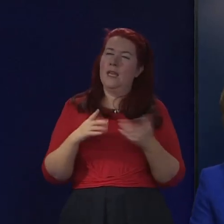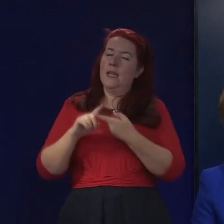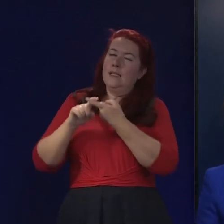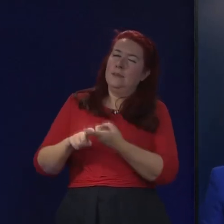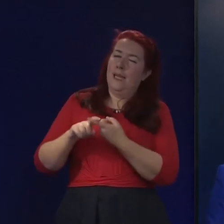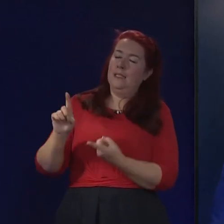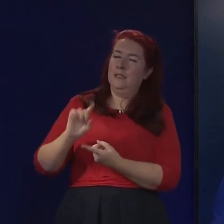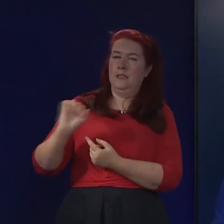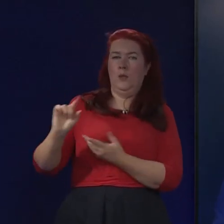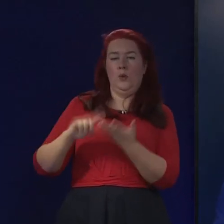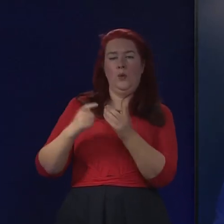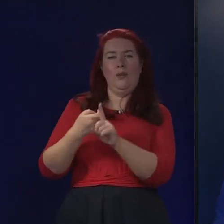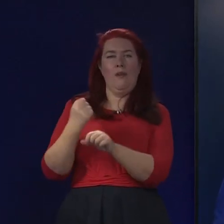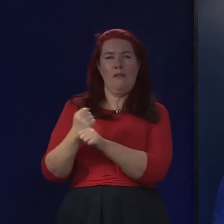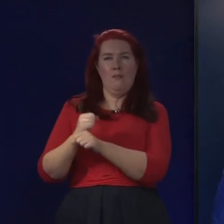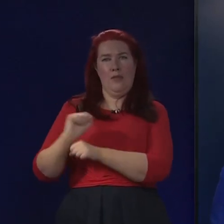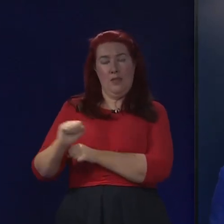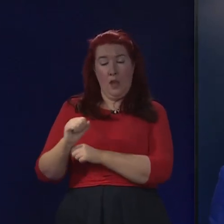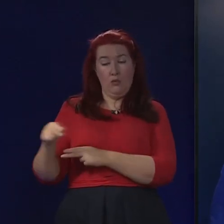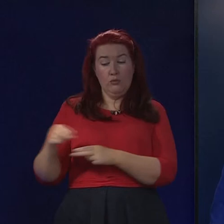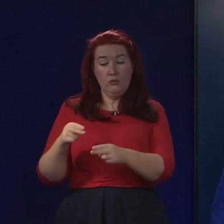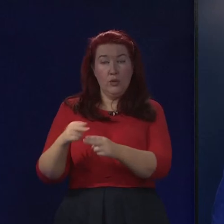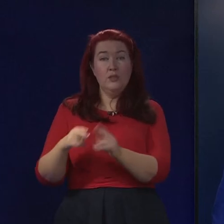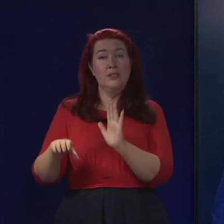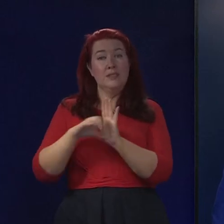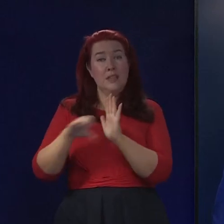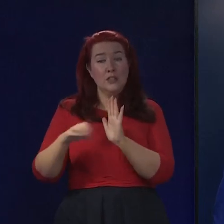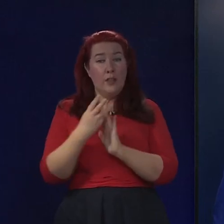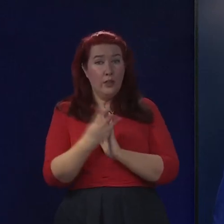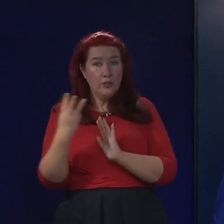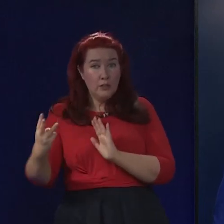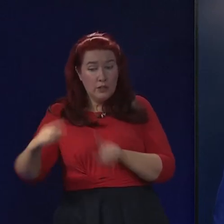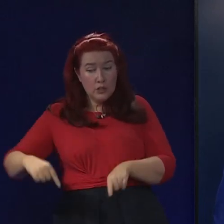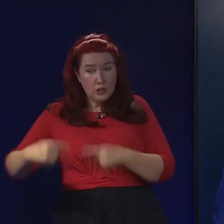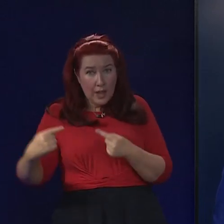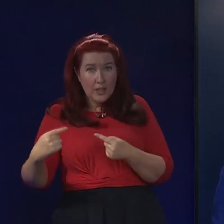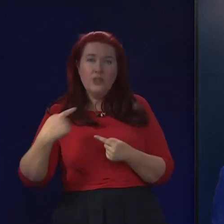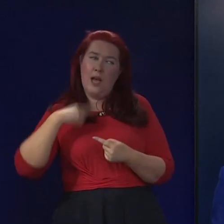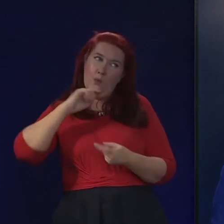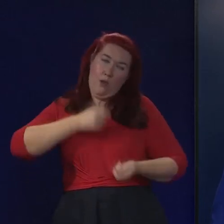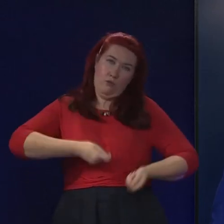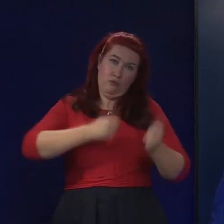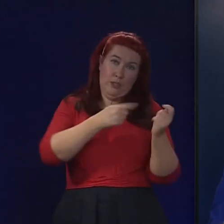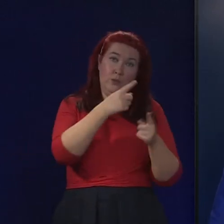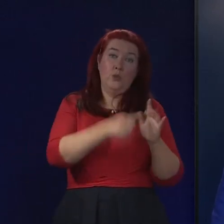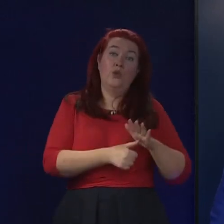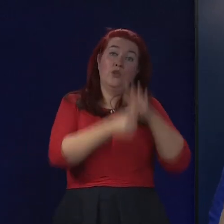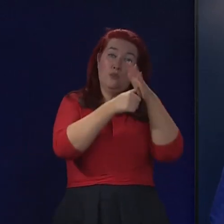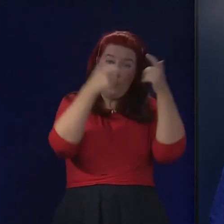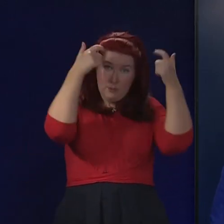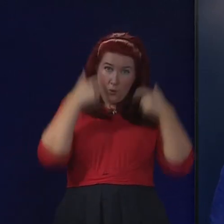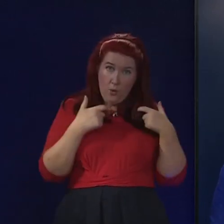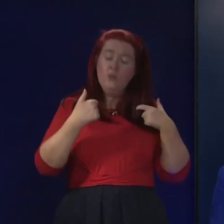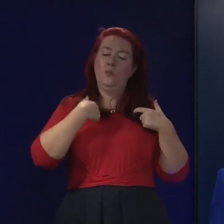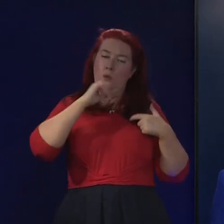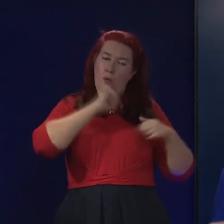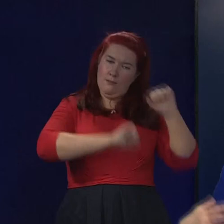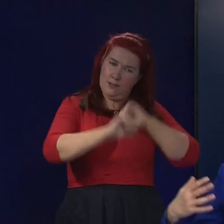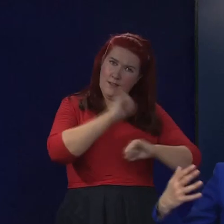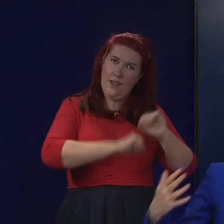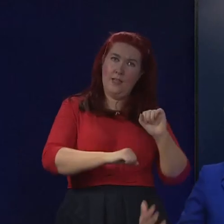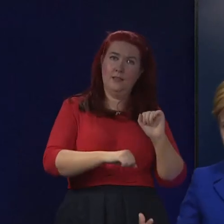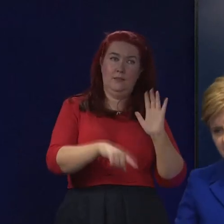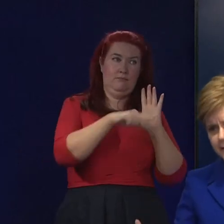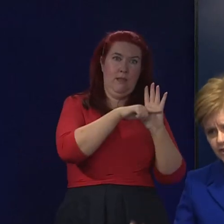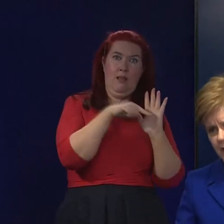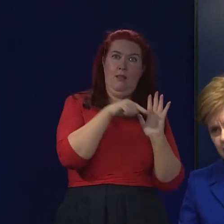government takes. If it's a Section 33 challenge, then that will go to the Supreme Court, as I understand it. we will defend the bill in the Supreme Court. If